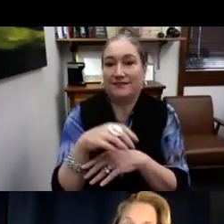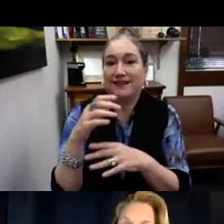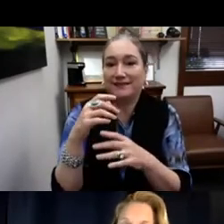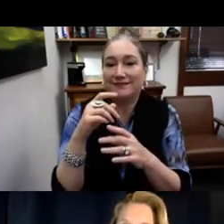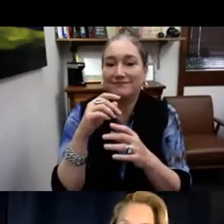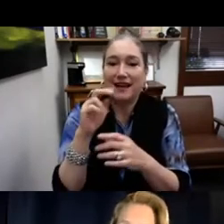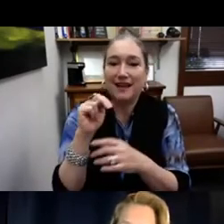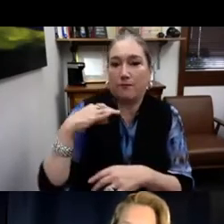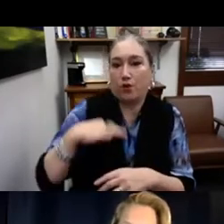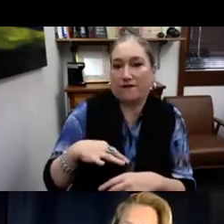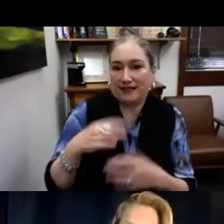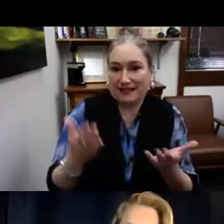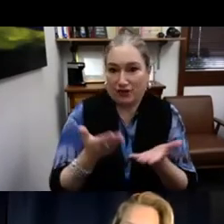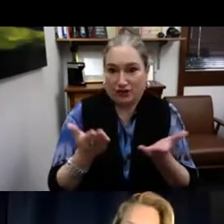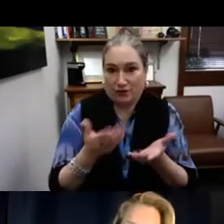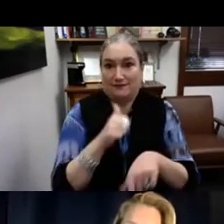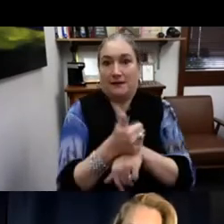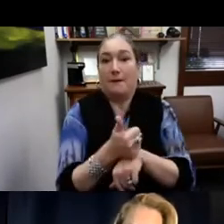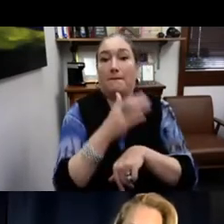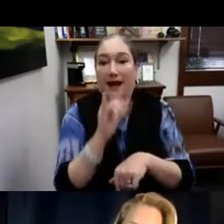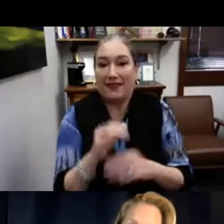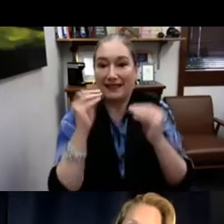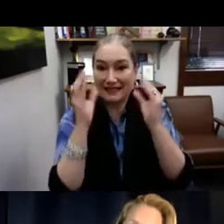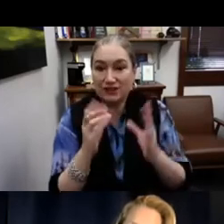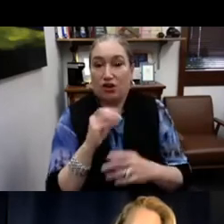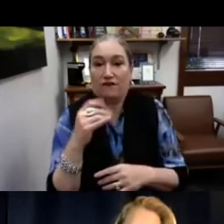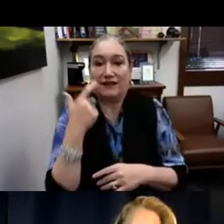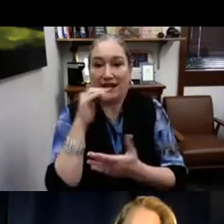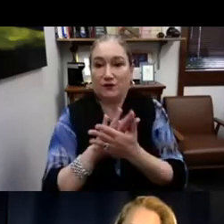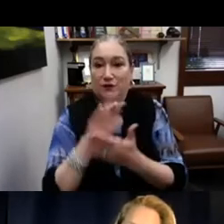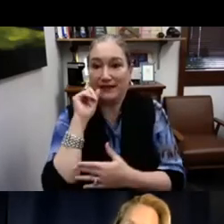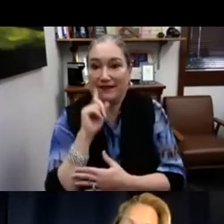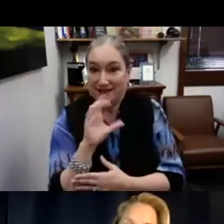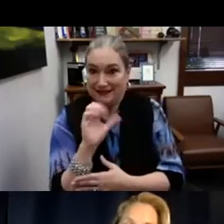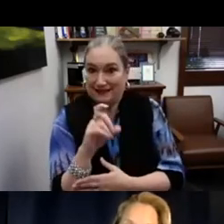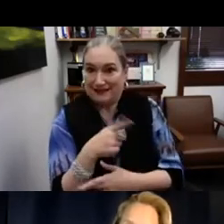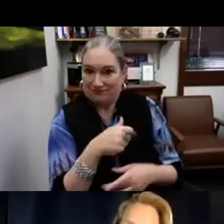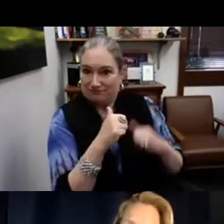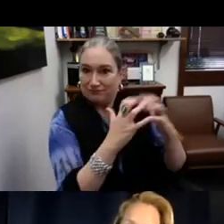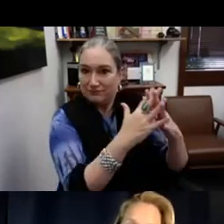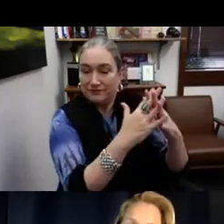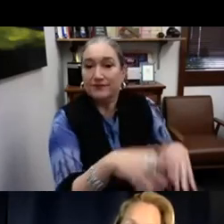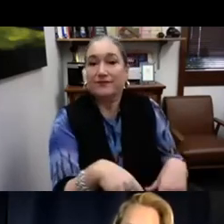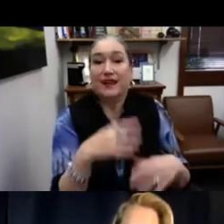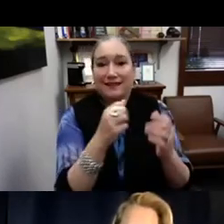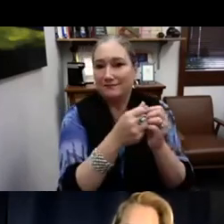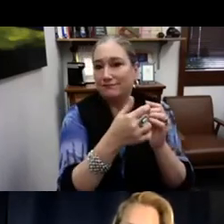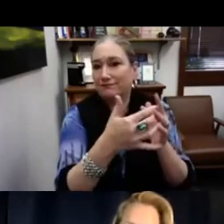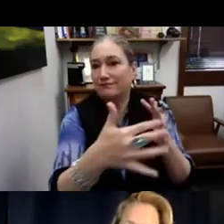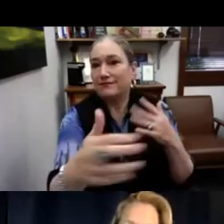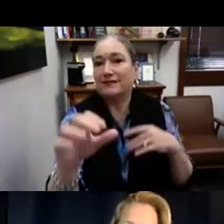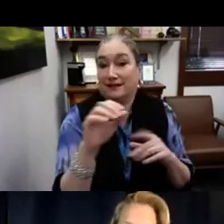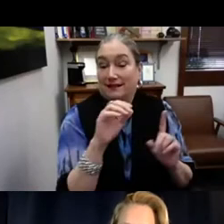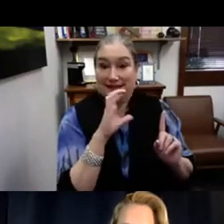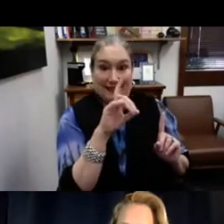We had Dekera, Deaf Counseling Advocacy and Referral Agency, which is a nonprofit based here in the Bay Area. That's founded